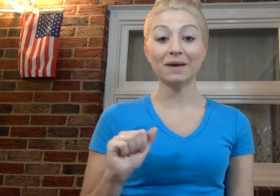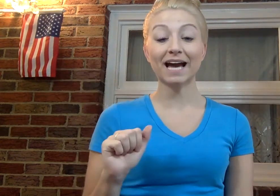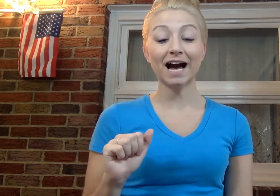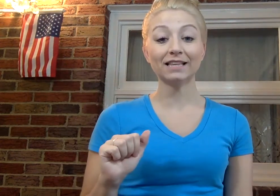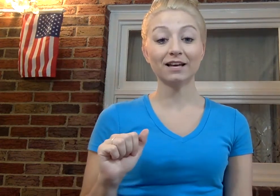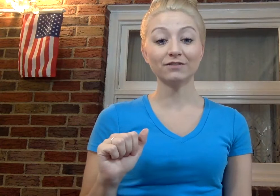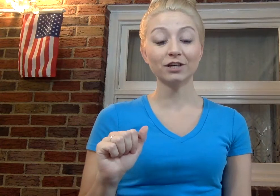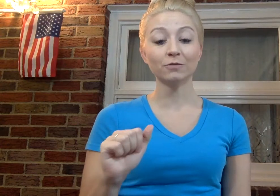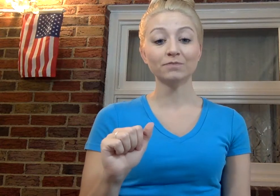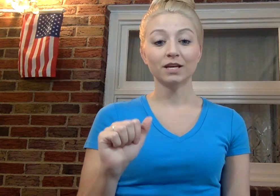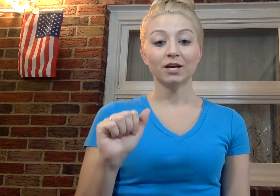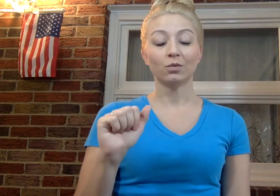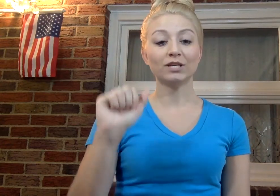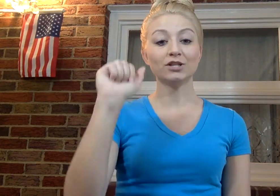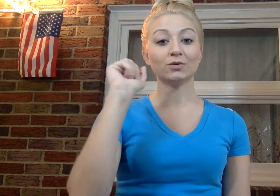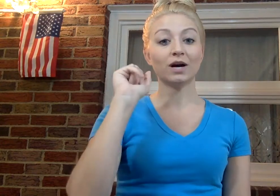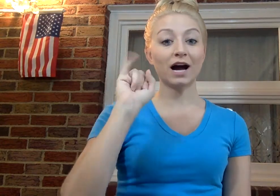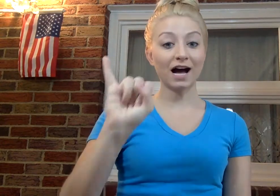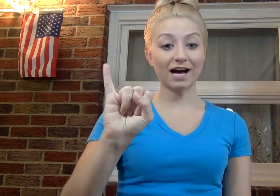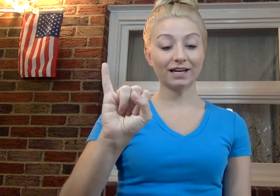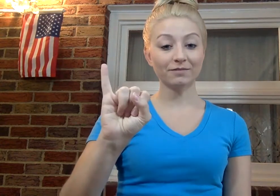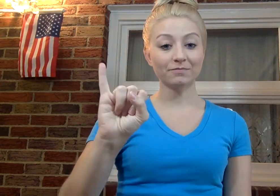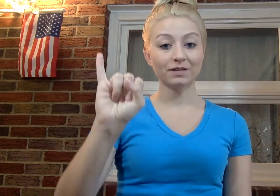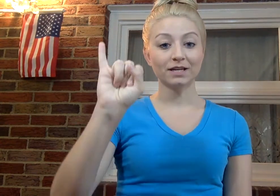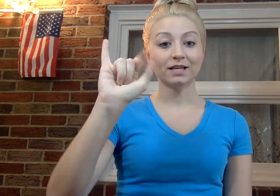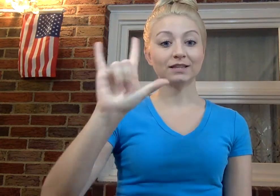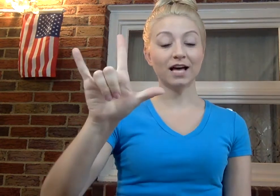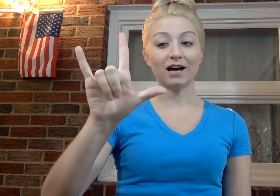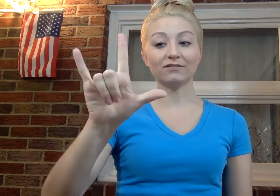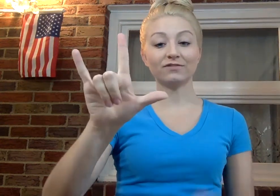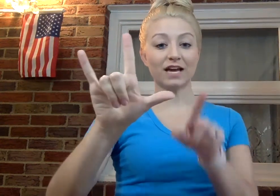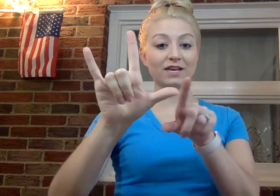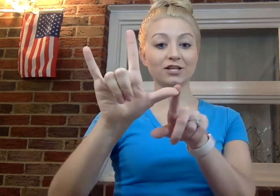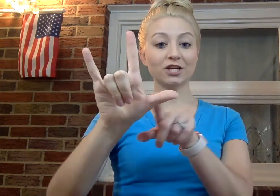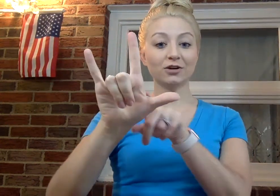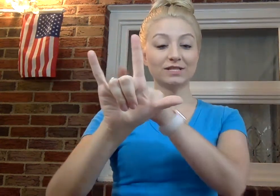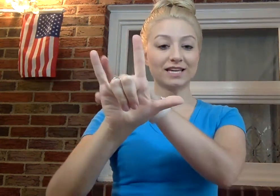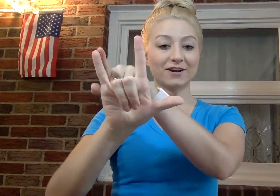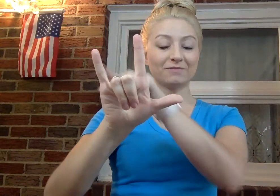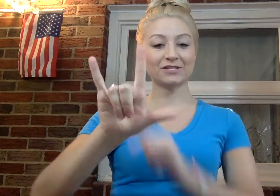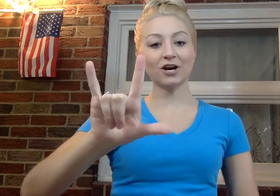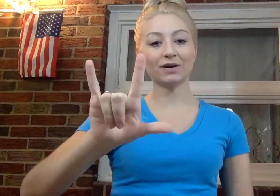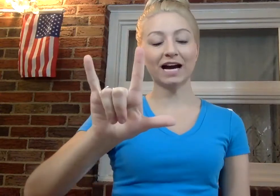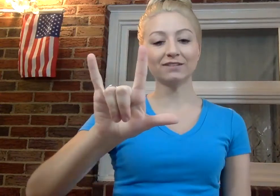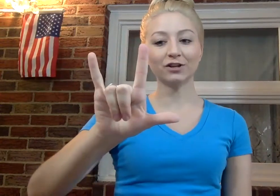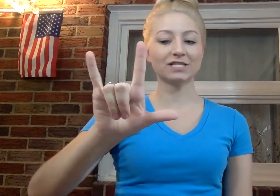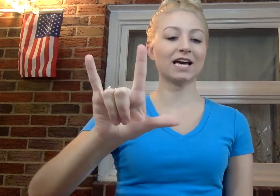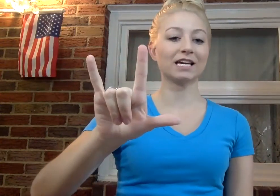make I love you, we do I, love, and then you is here. So it kind of looks like